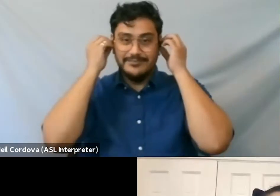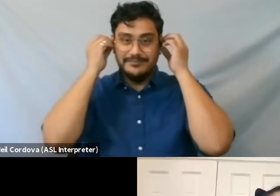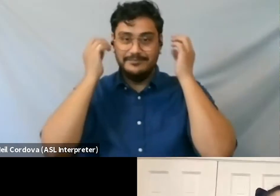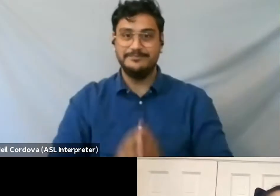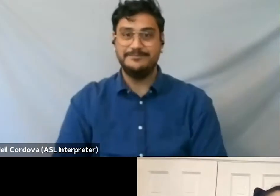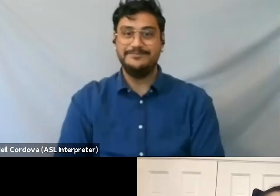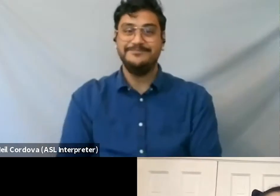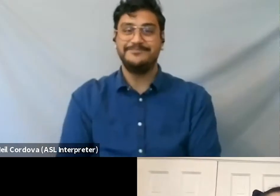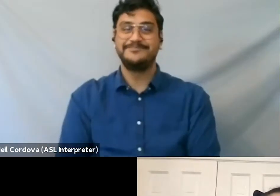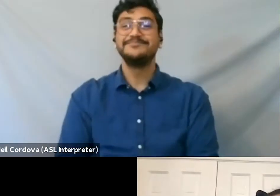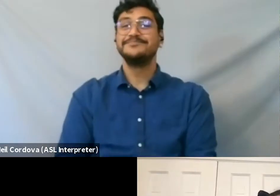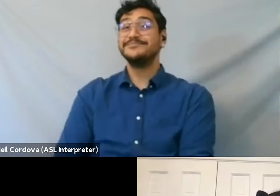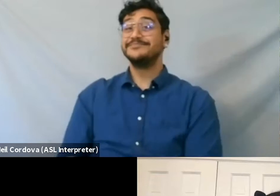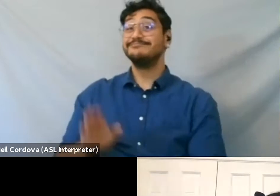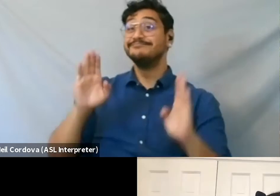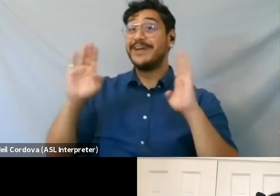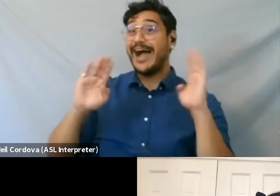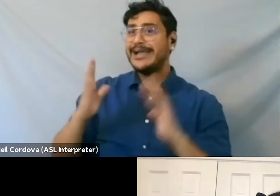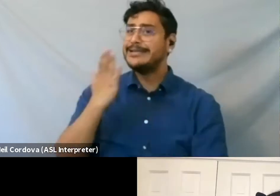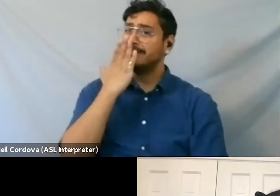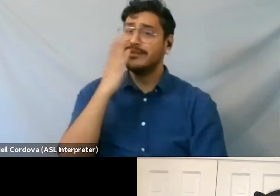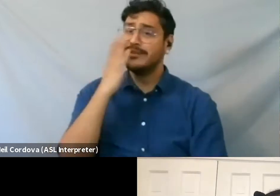Hi, thank you so much.